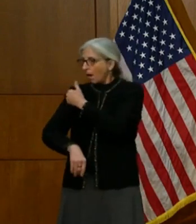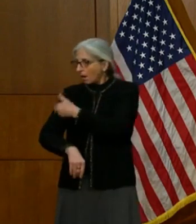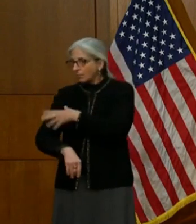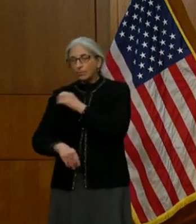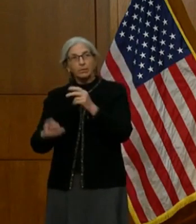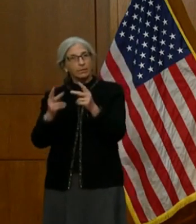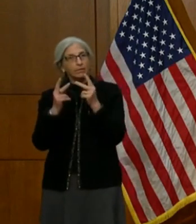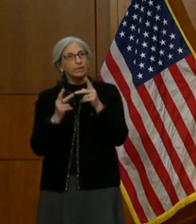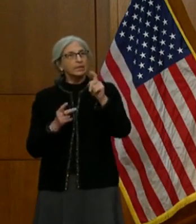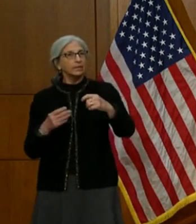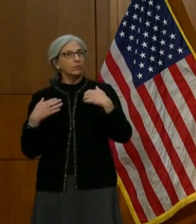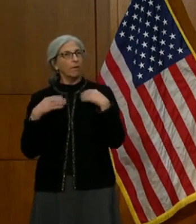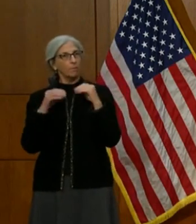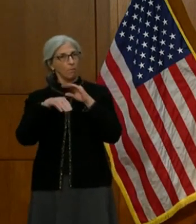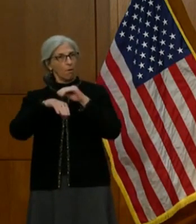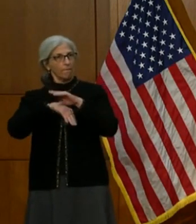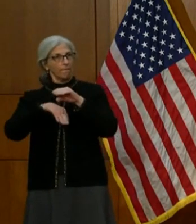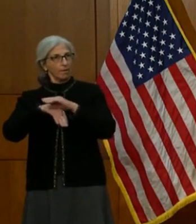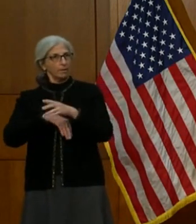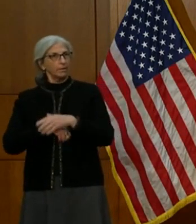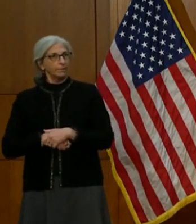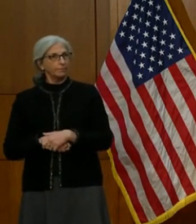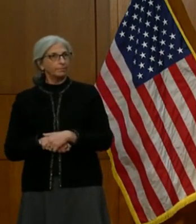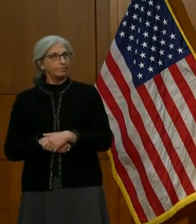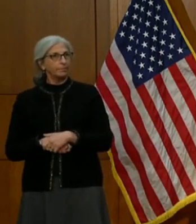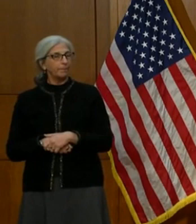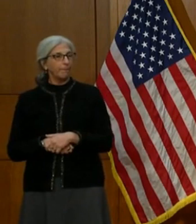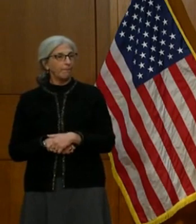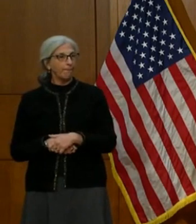hospitals? Yes, sure. Dr. Carey? Sure.